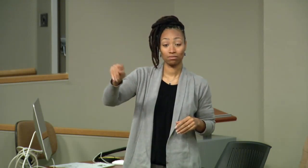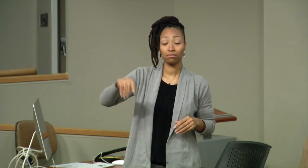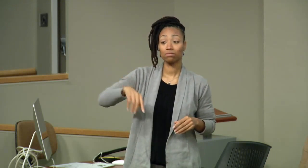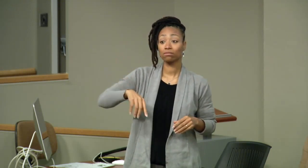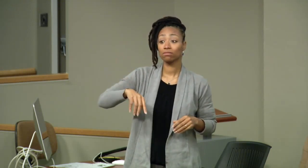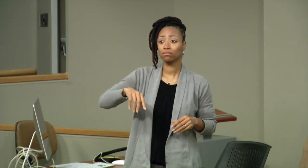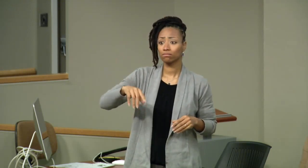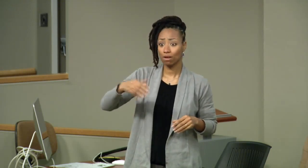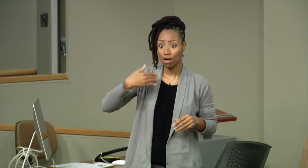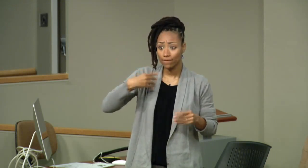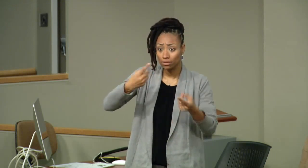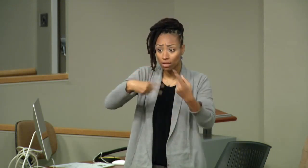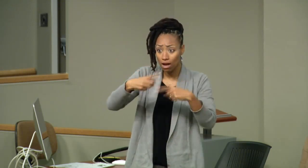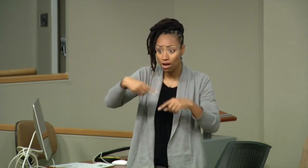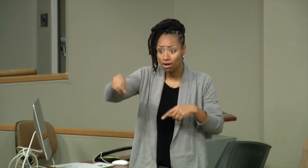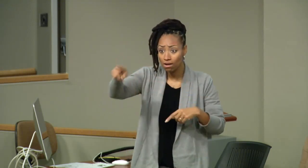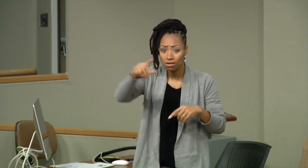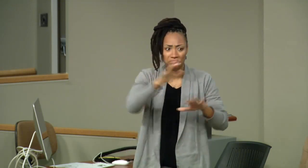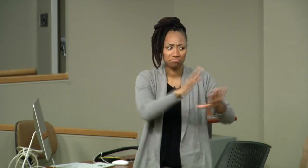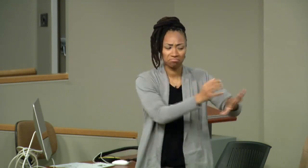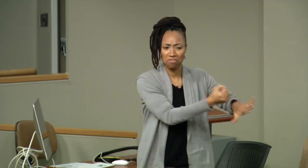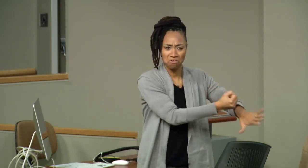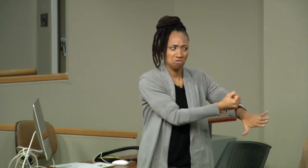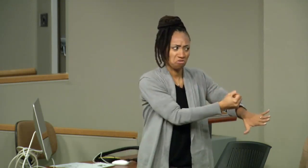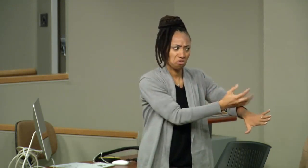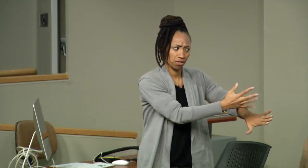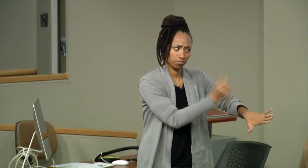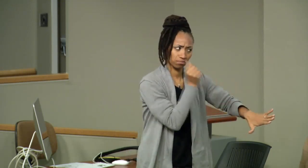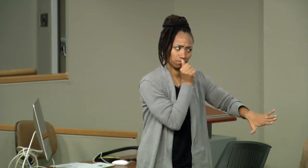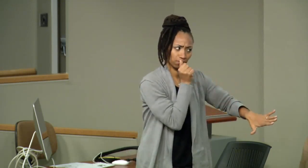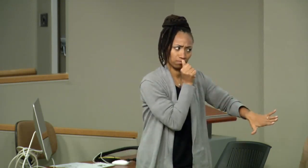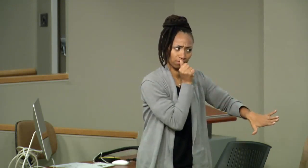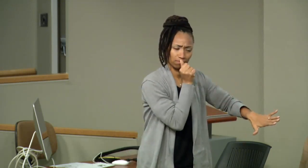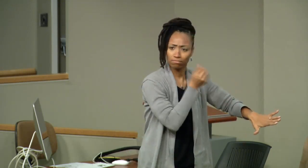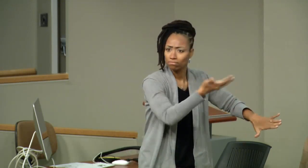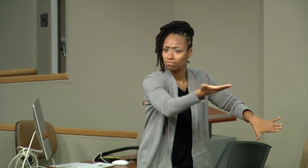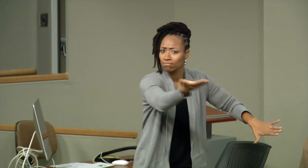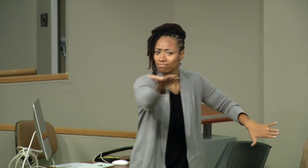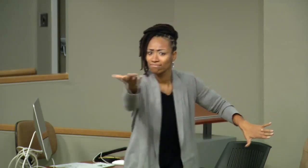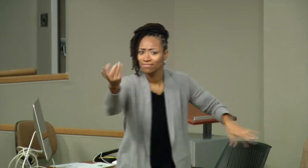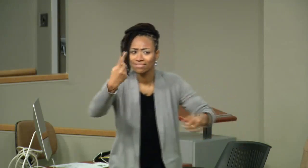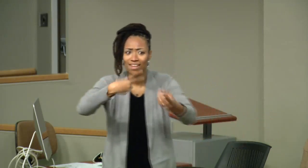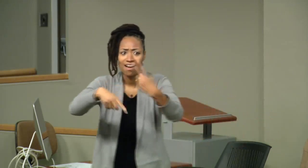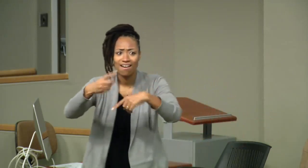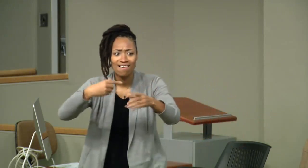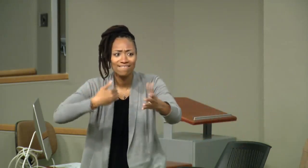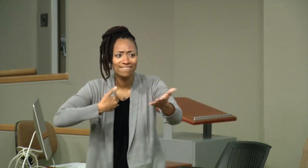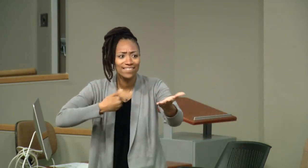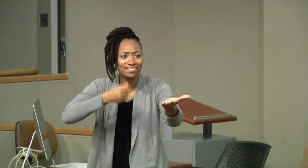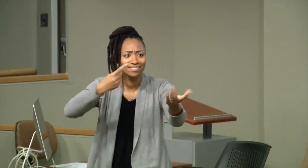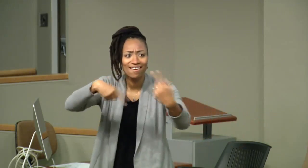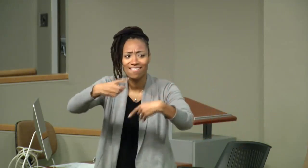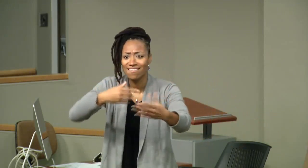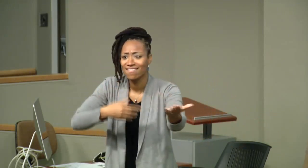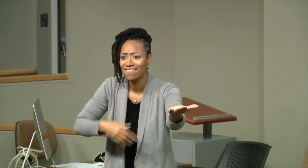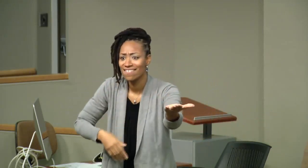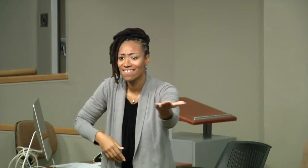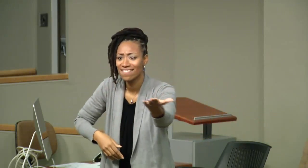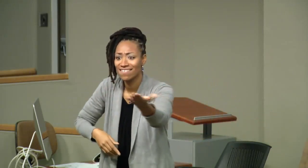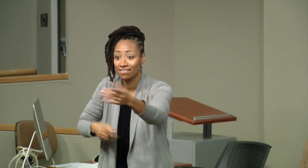The name of the organization is True Biz. Do any of you all have signs for True Biz? Not the panelists, but let me see what you all are signing out in